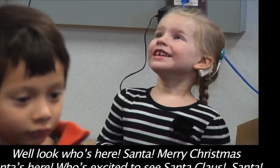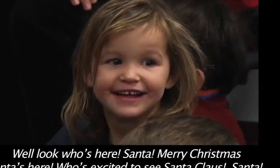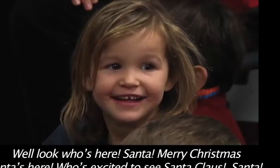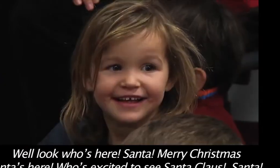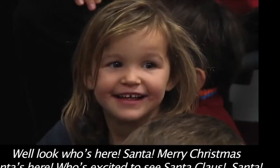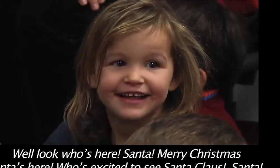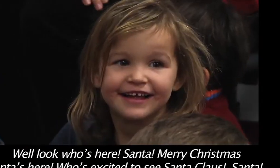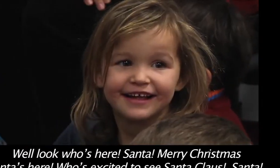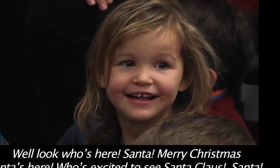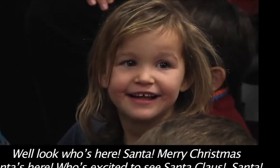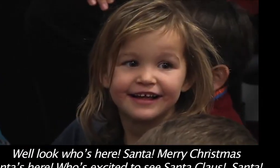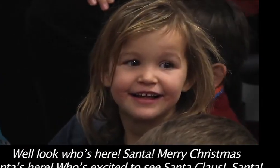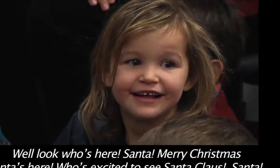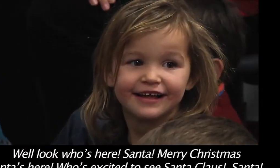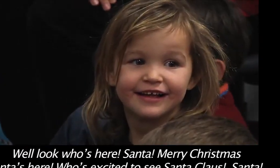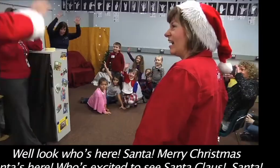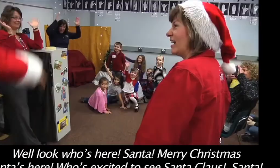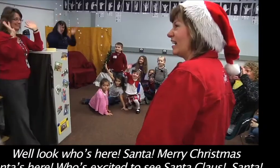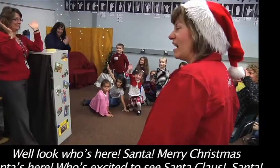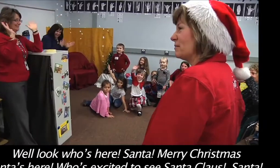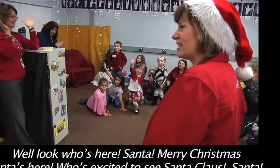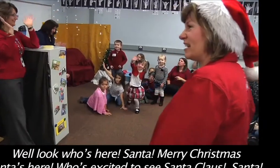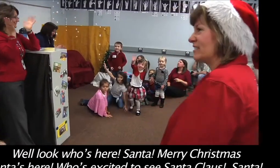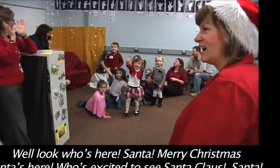Santa Claus? Hi, I'm Santa.